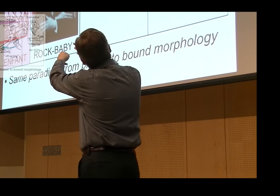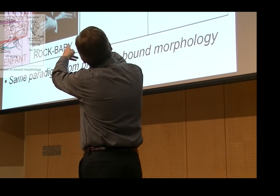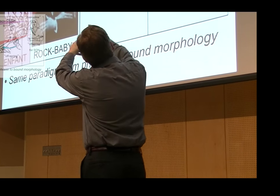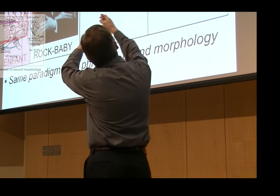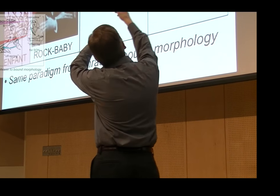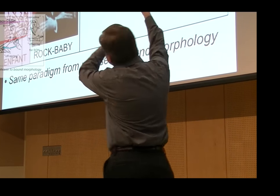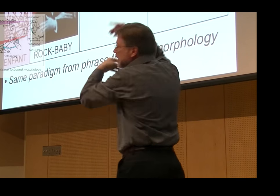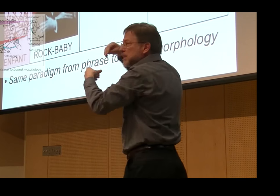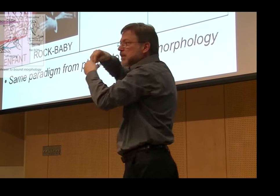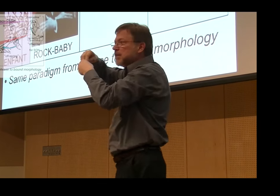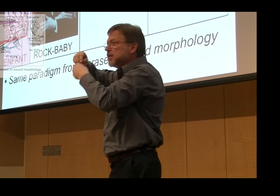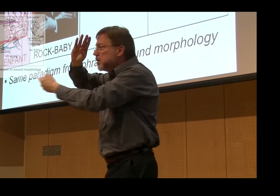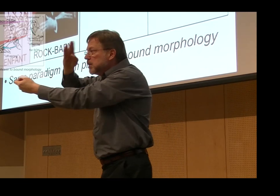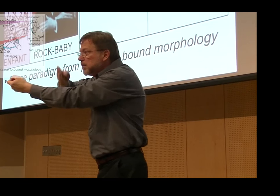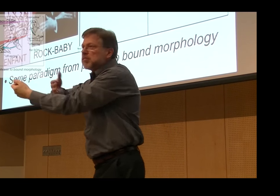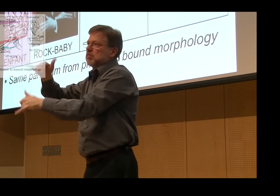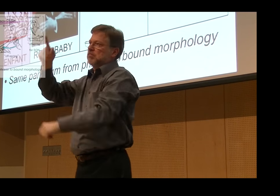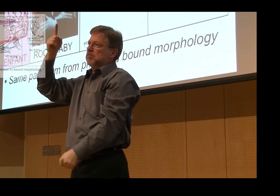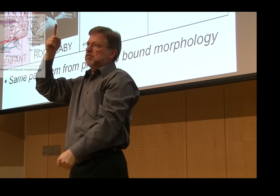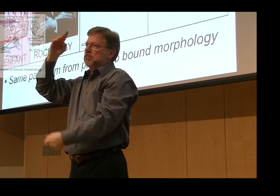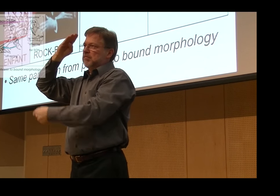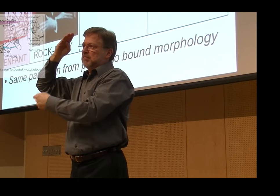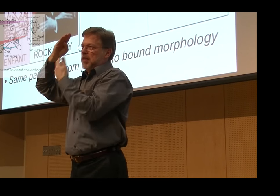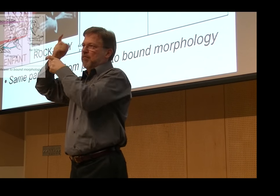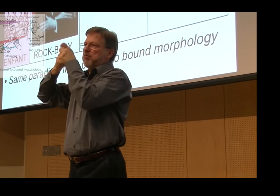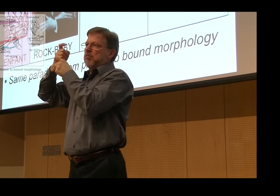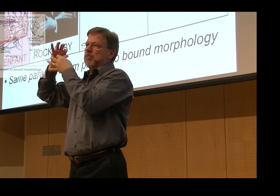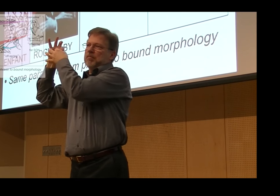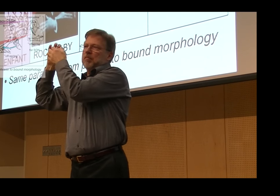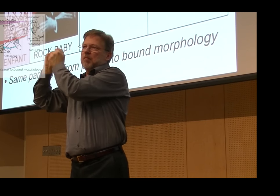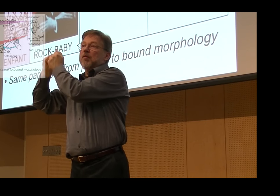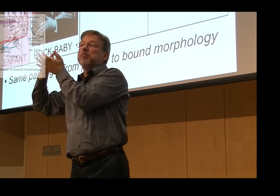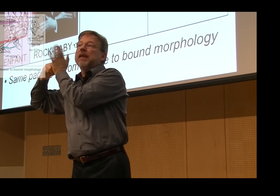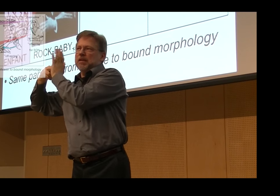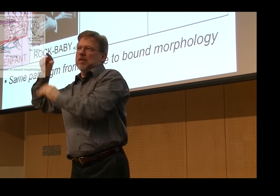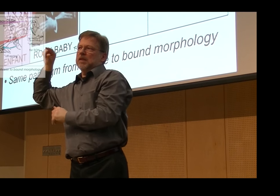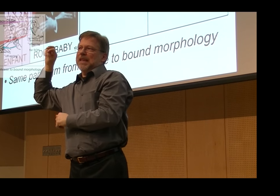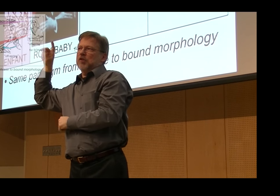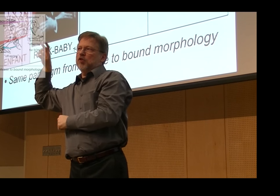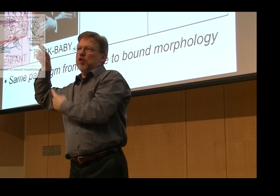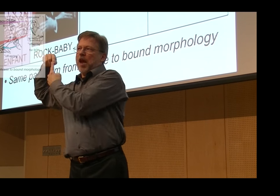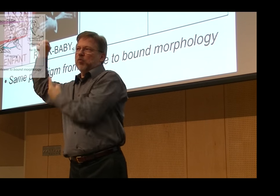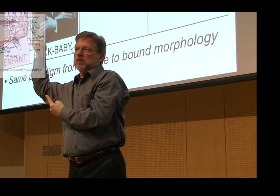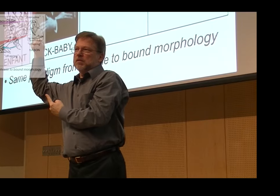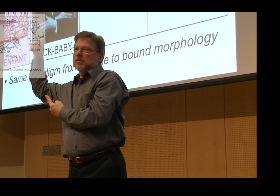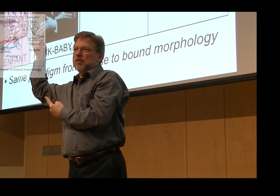very stable, and even internally in the single syllable